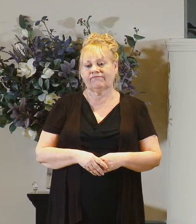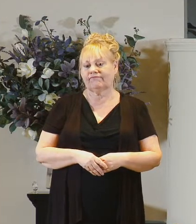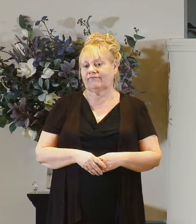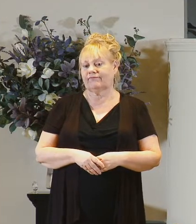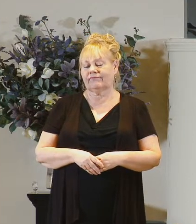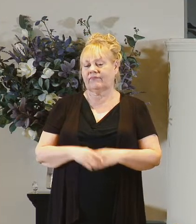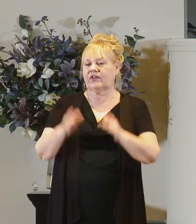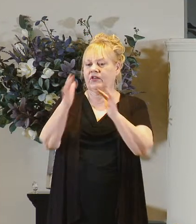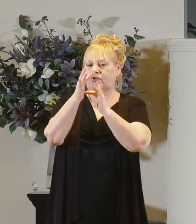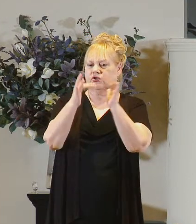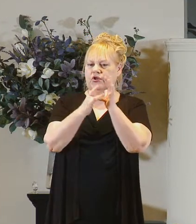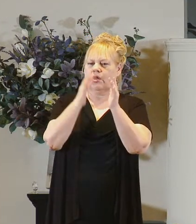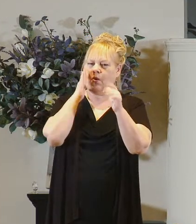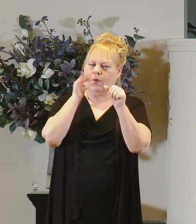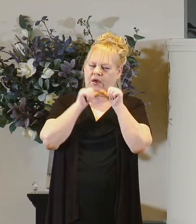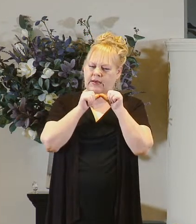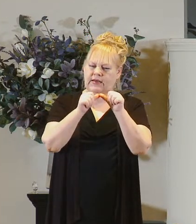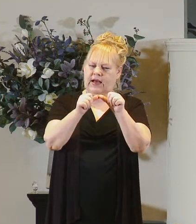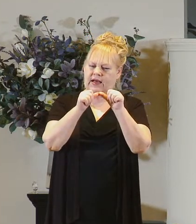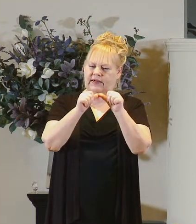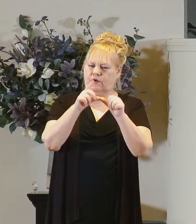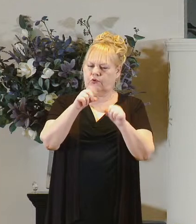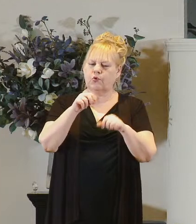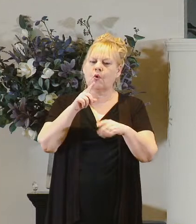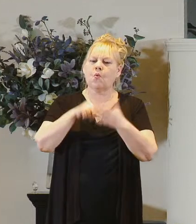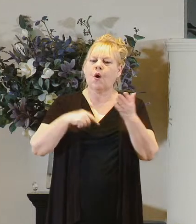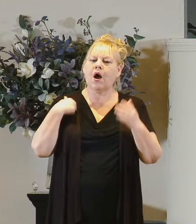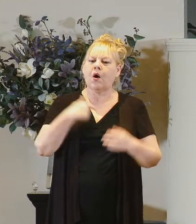he will constantly do the unexpected